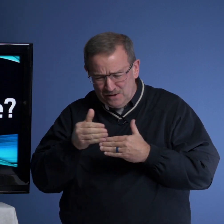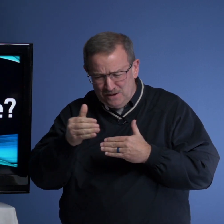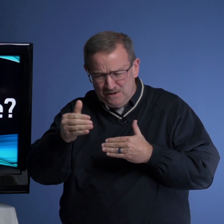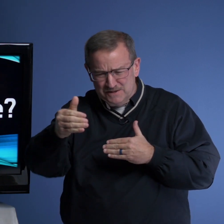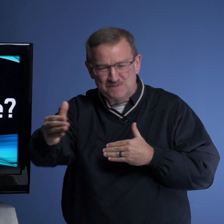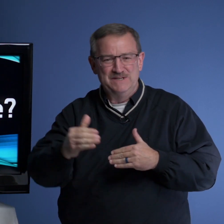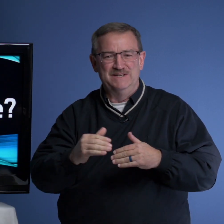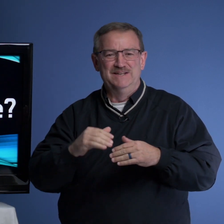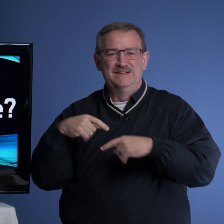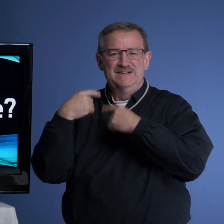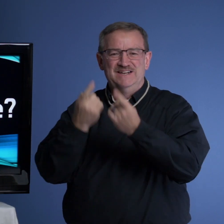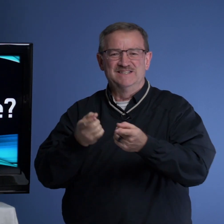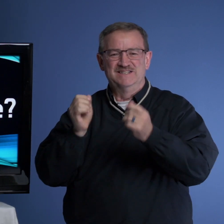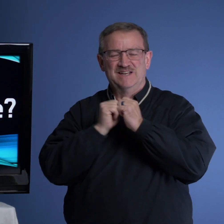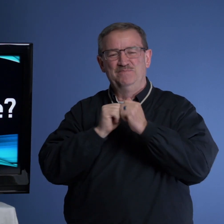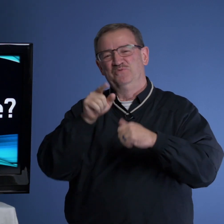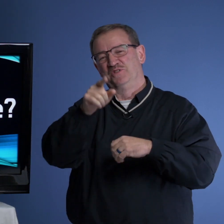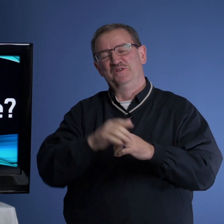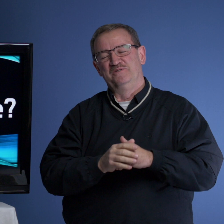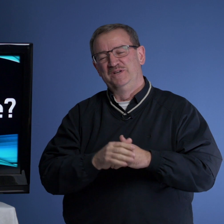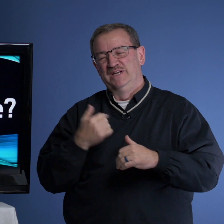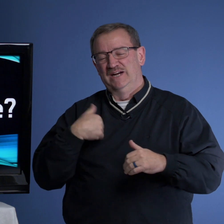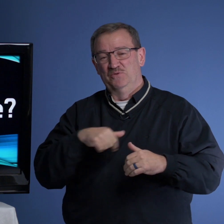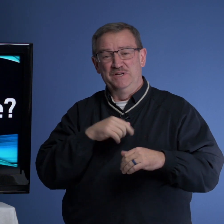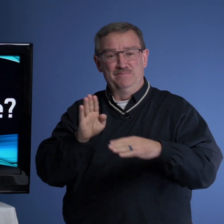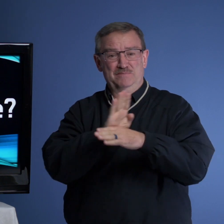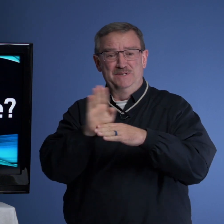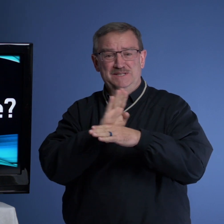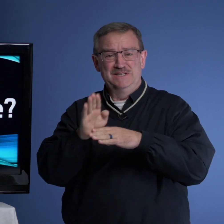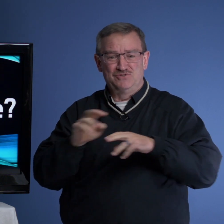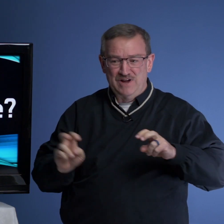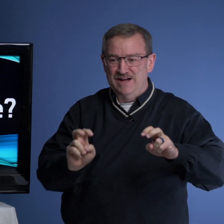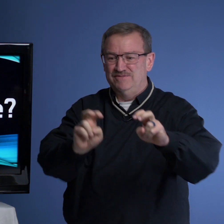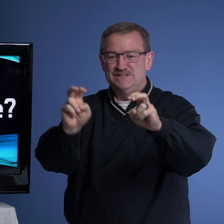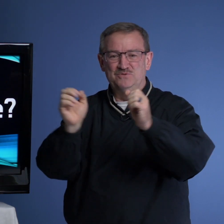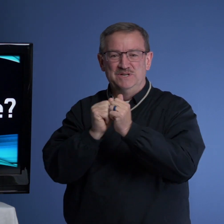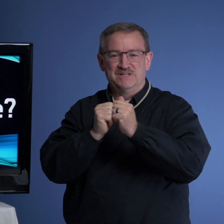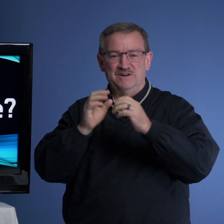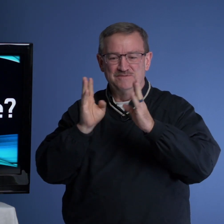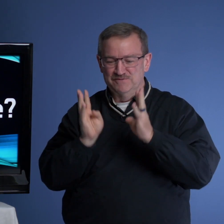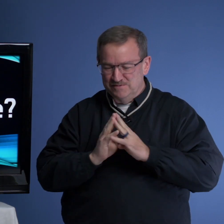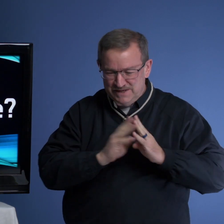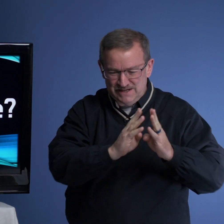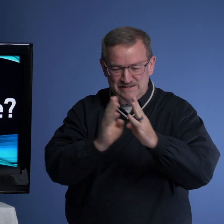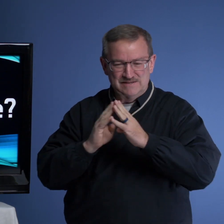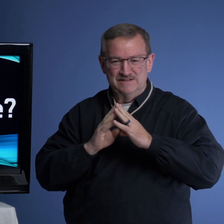long it's been since I've been with you. We have been busy traveling with our different meetings, and